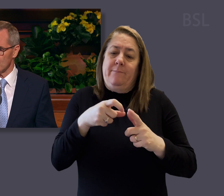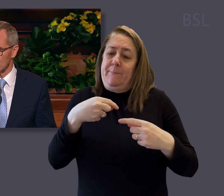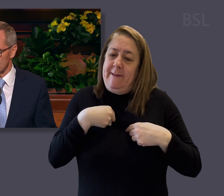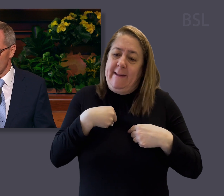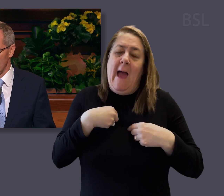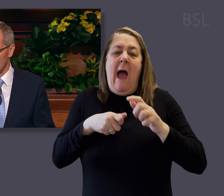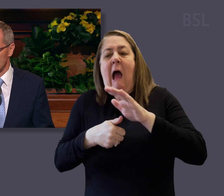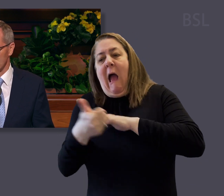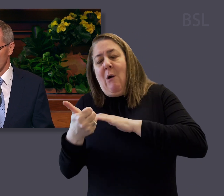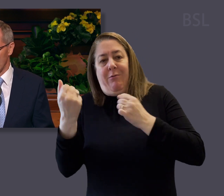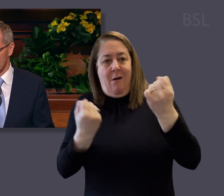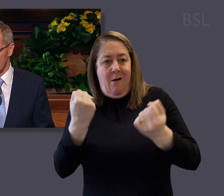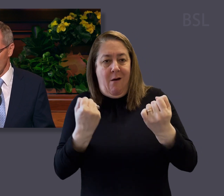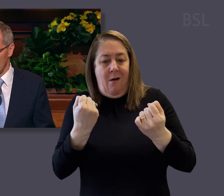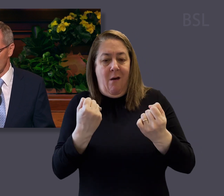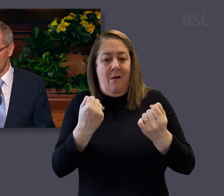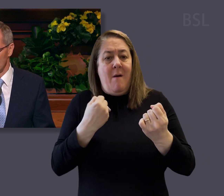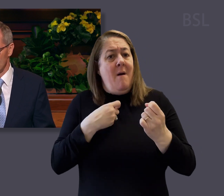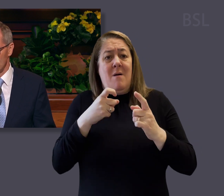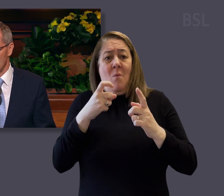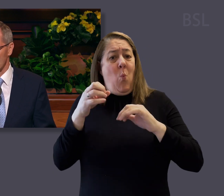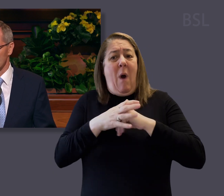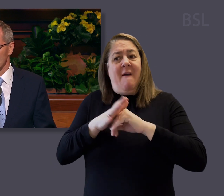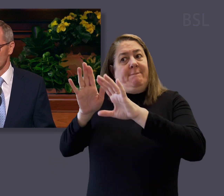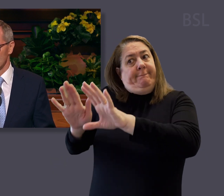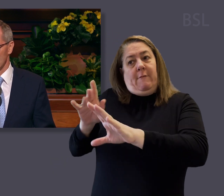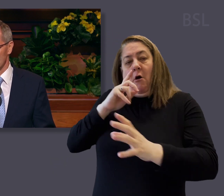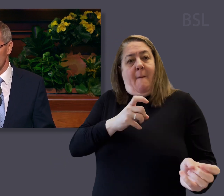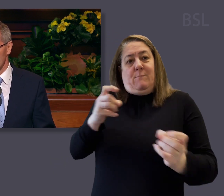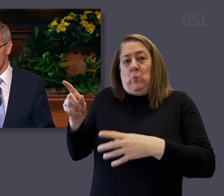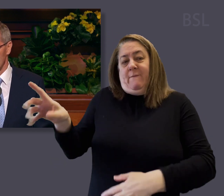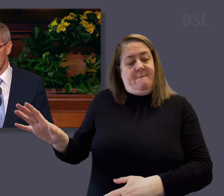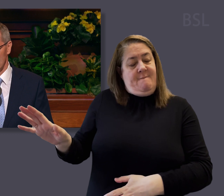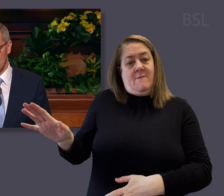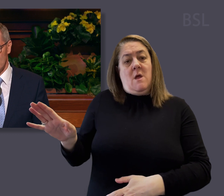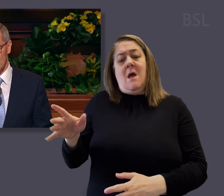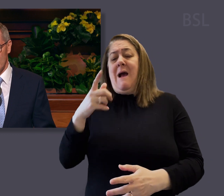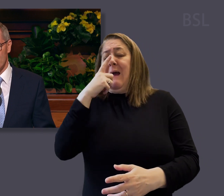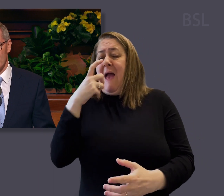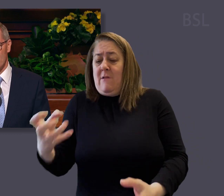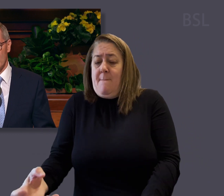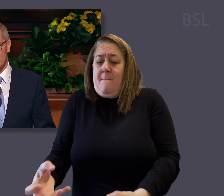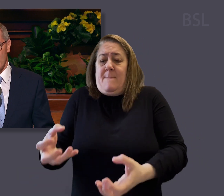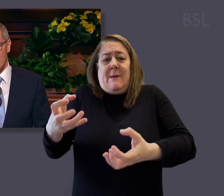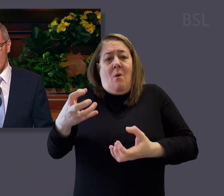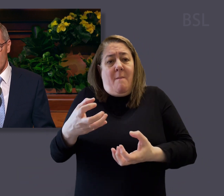daughters and I managed to get out of the car. Maxine couldn't be moved. Carefully, I picked Jarum up.